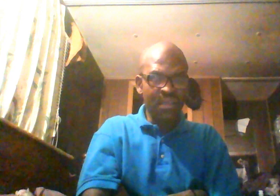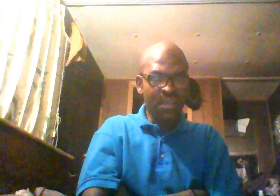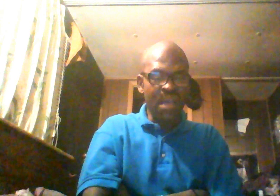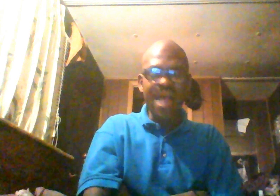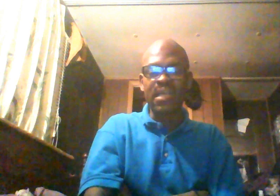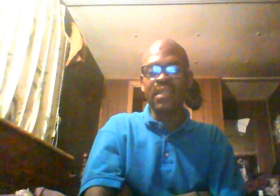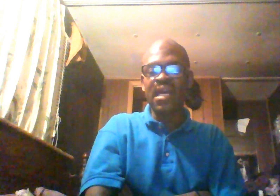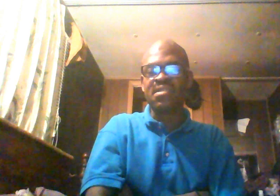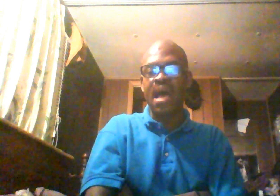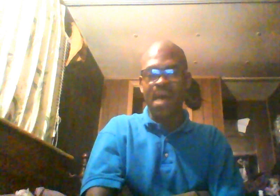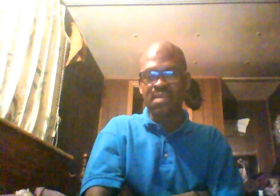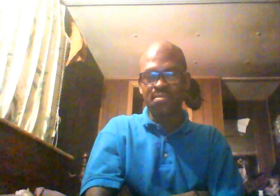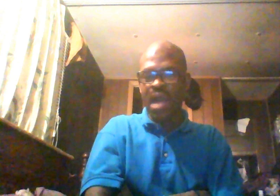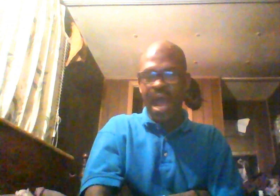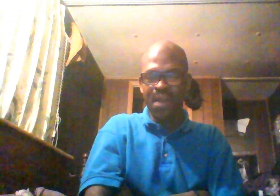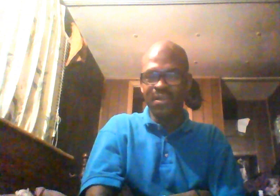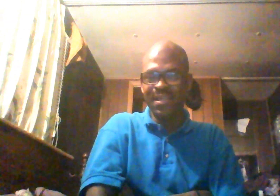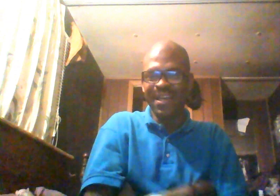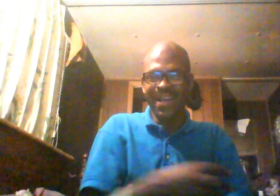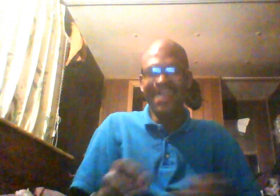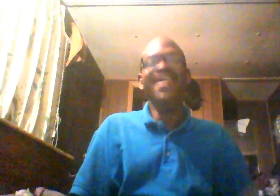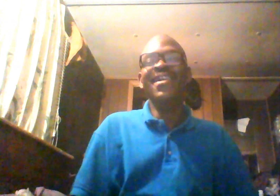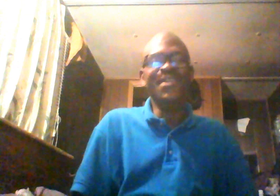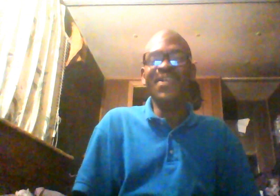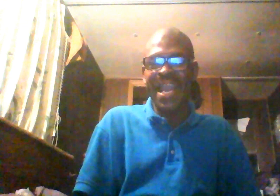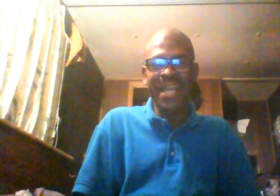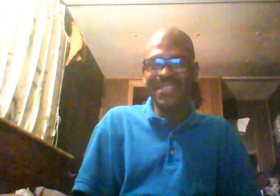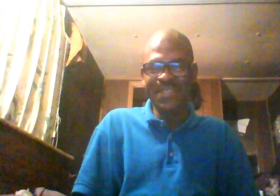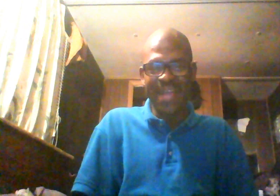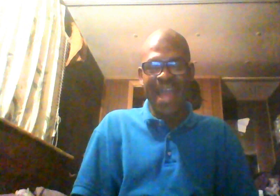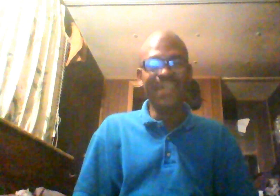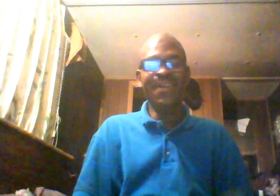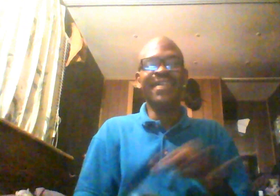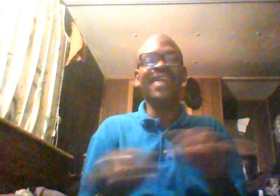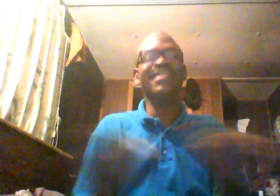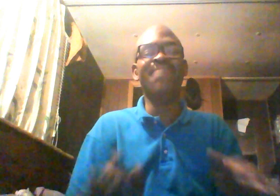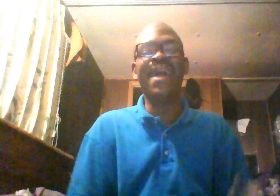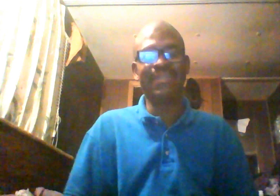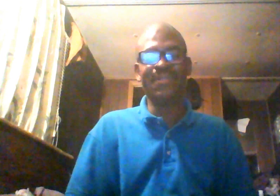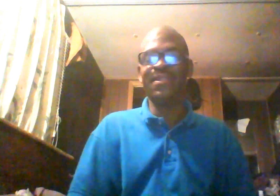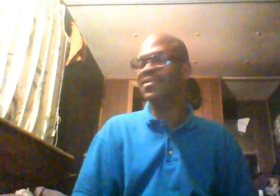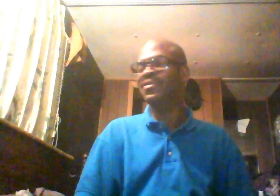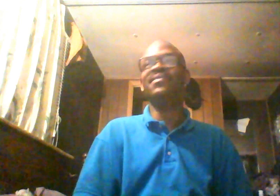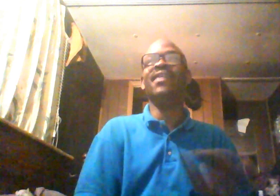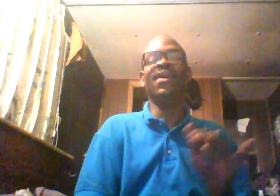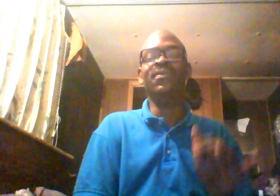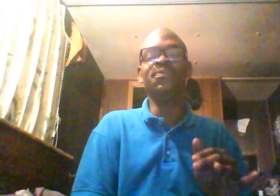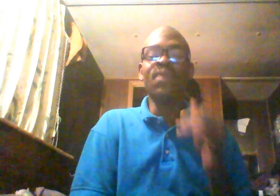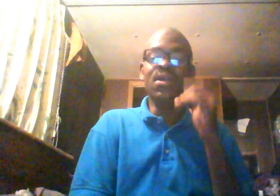I said, that's not possible. You can't do that. That's impossible. No. So,